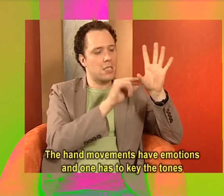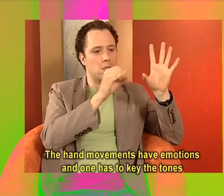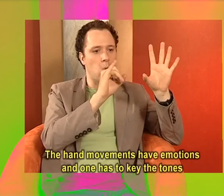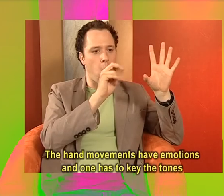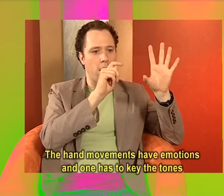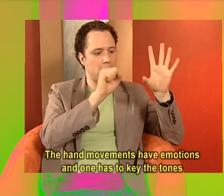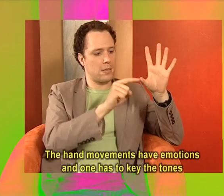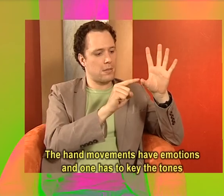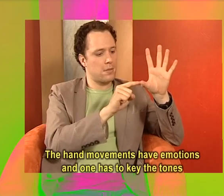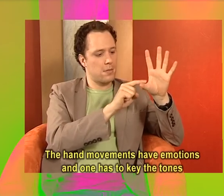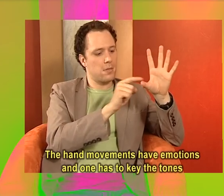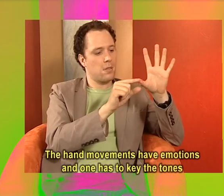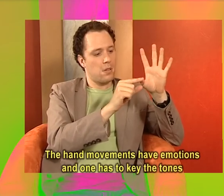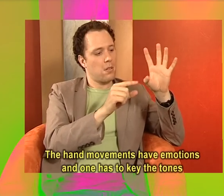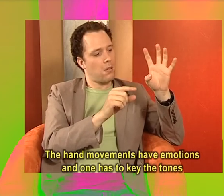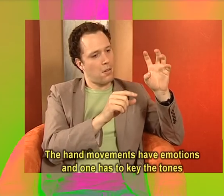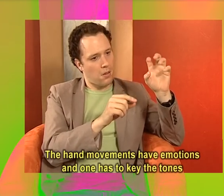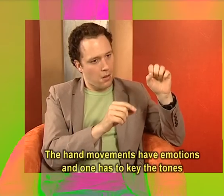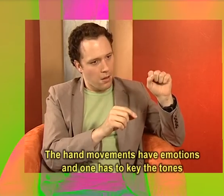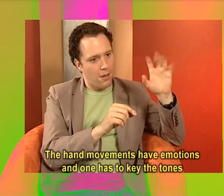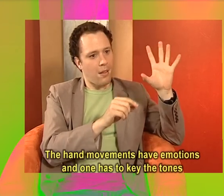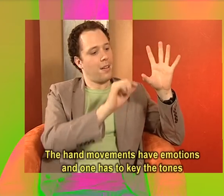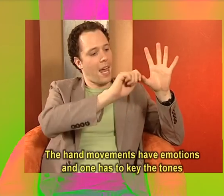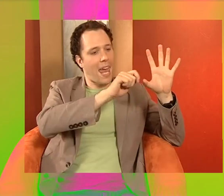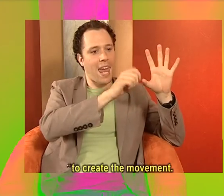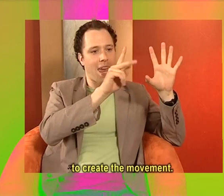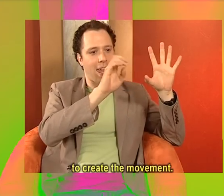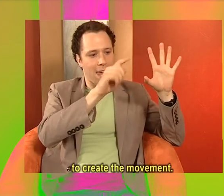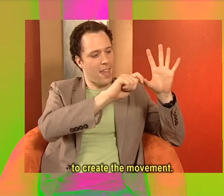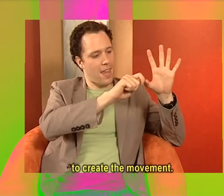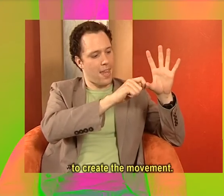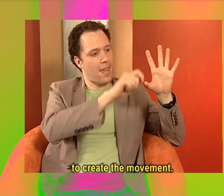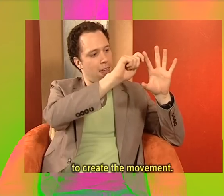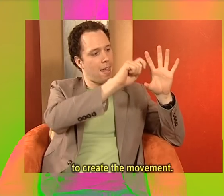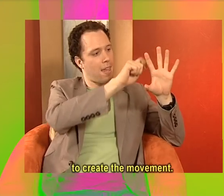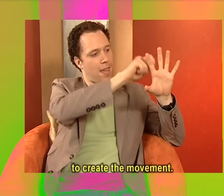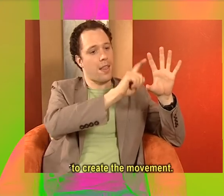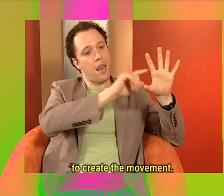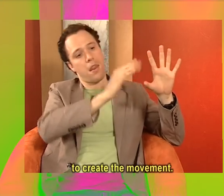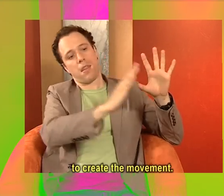The hand movements have emotions and one has to key the tones to create the movement.